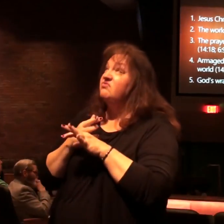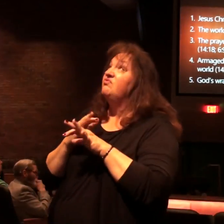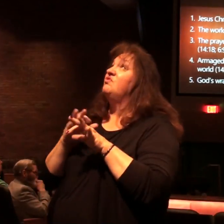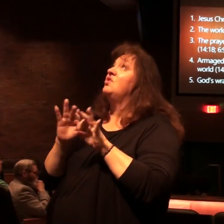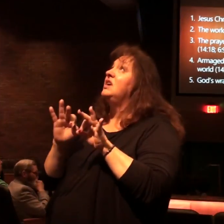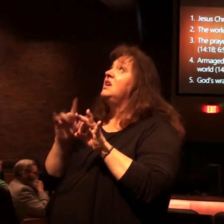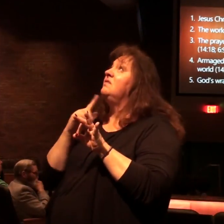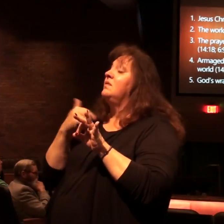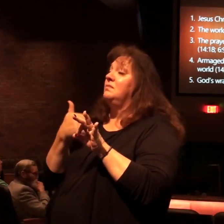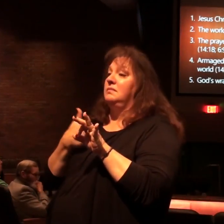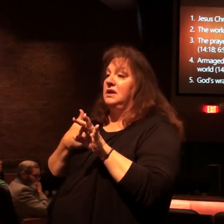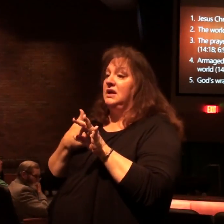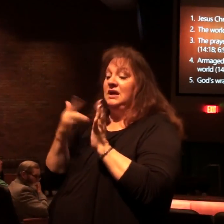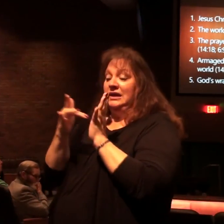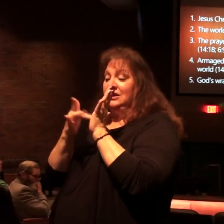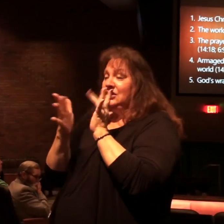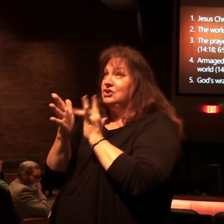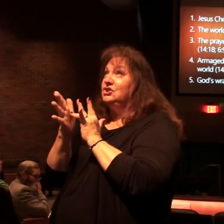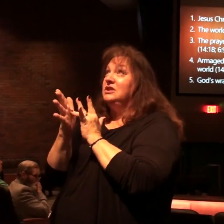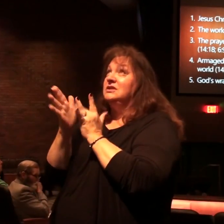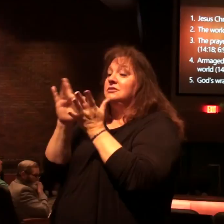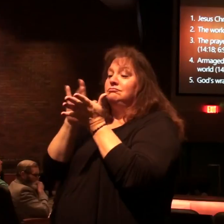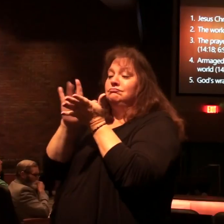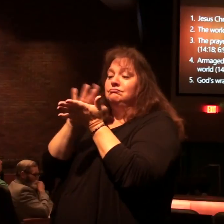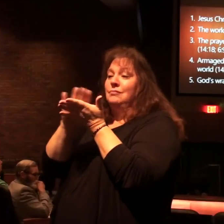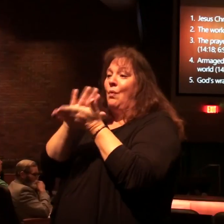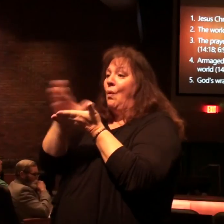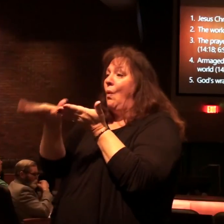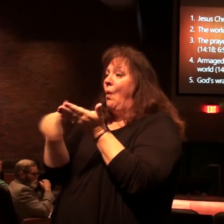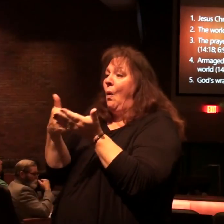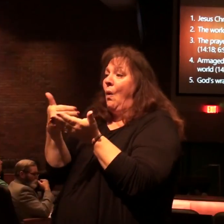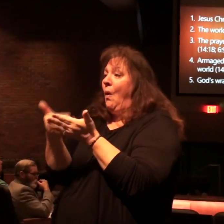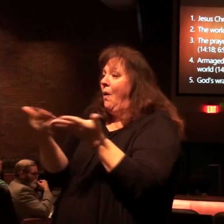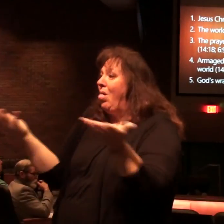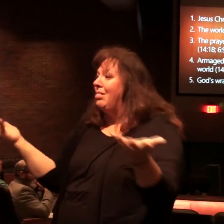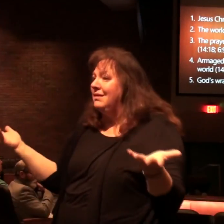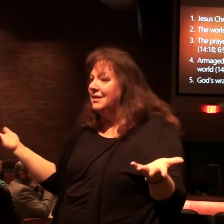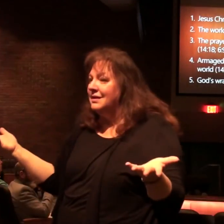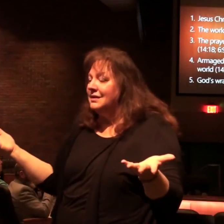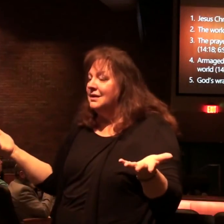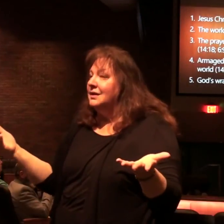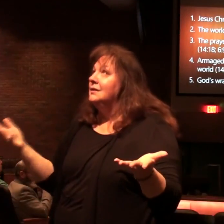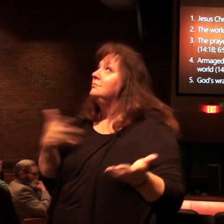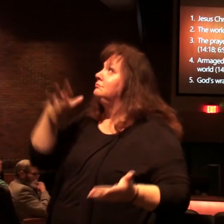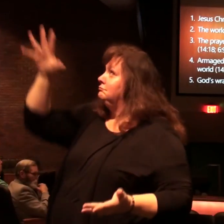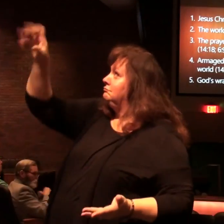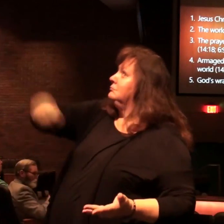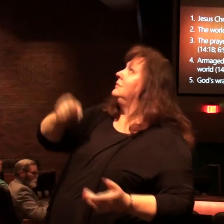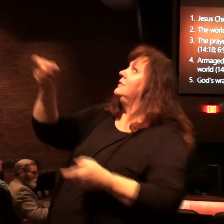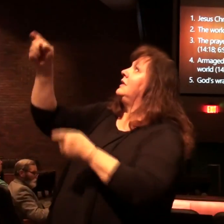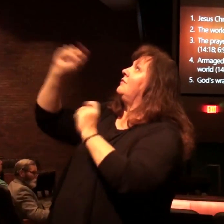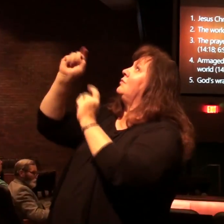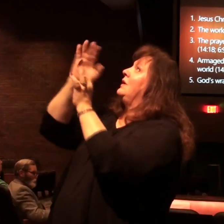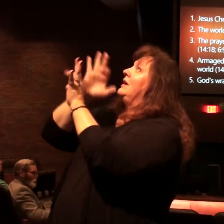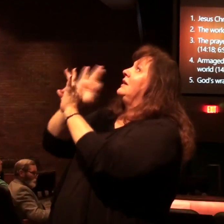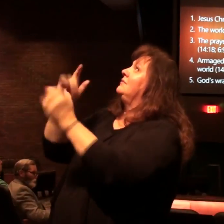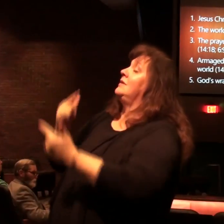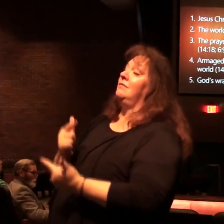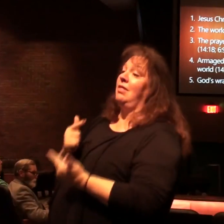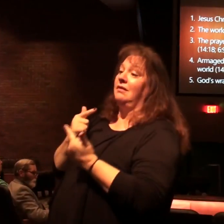that sense to me because Jesus paid it all. So I'm taking the free gift of life